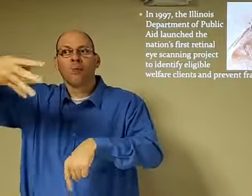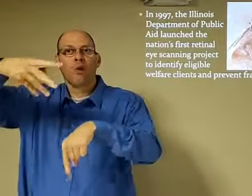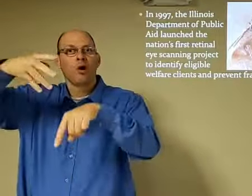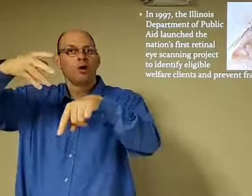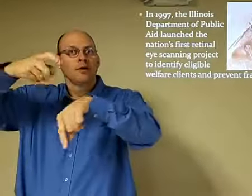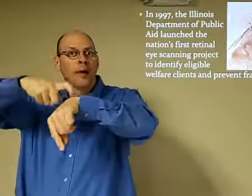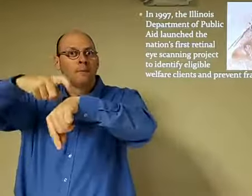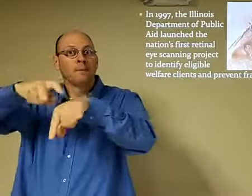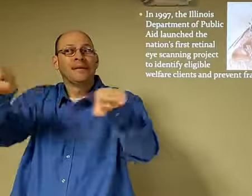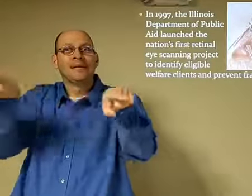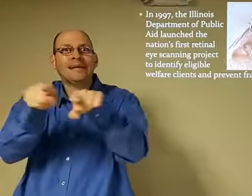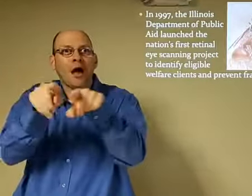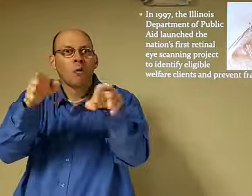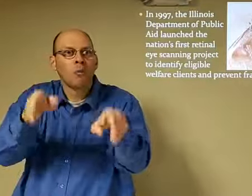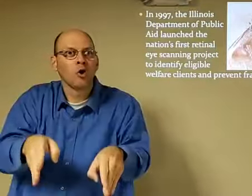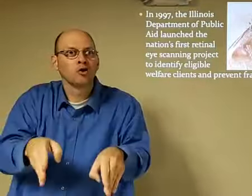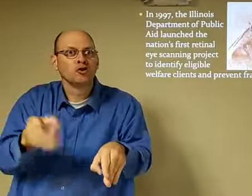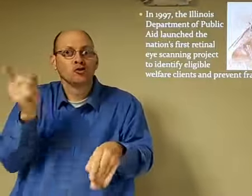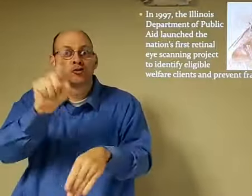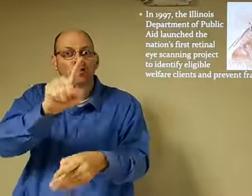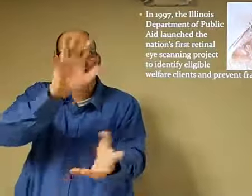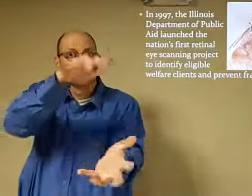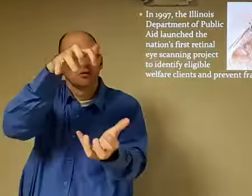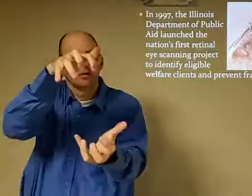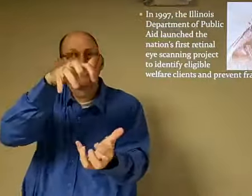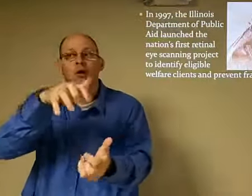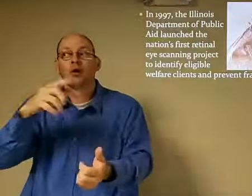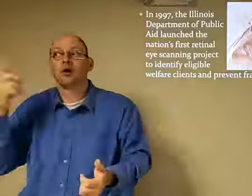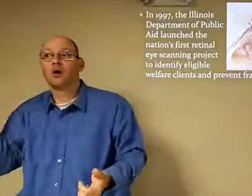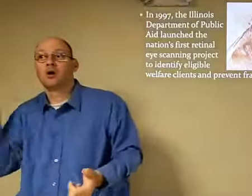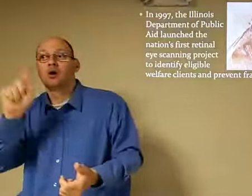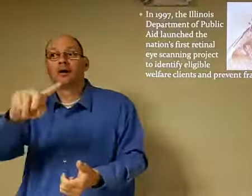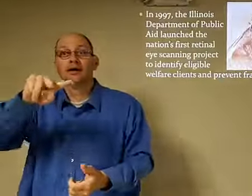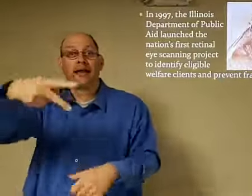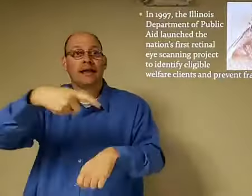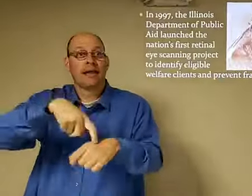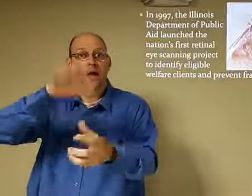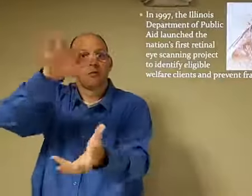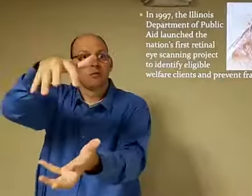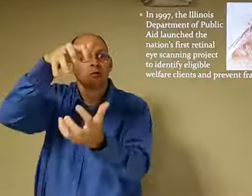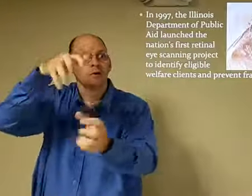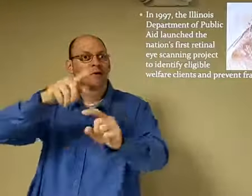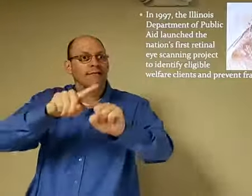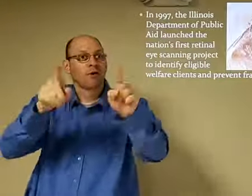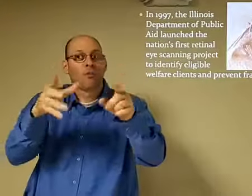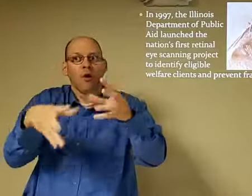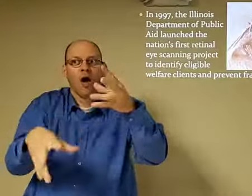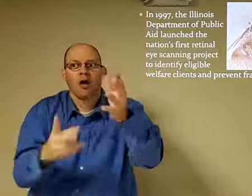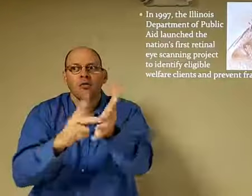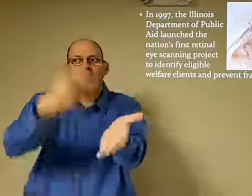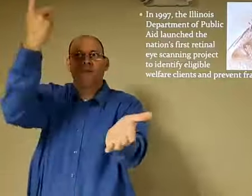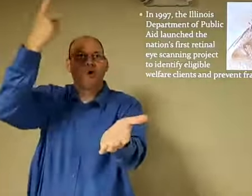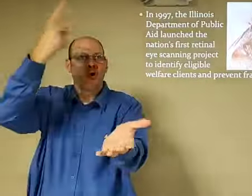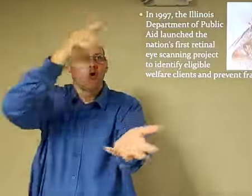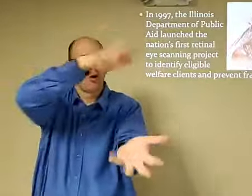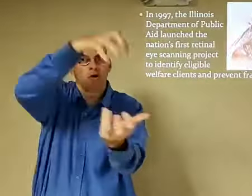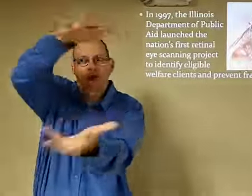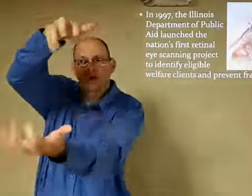You know, they could develop two or three or four times, you know, and so forth. They'd become a different person. It's the same human,